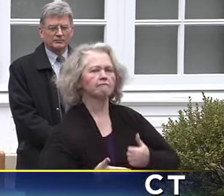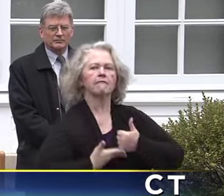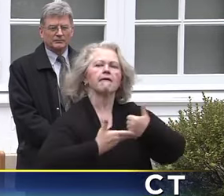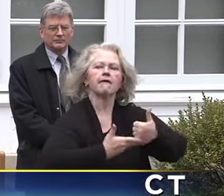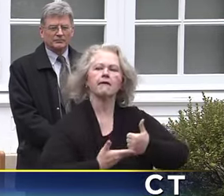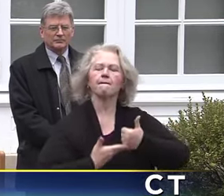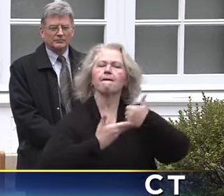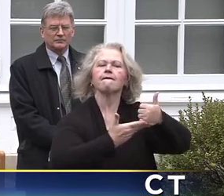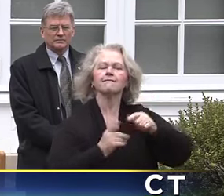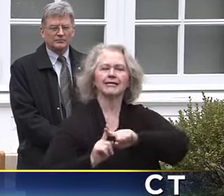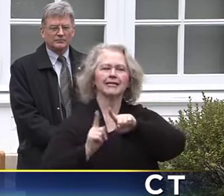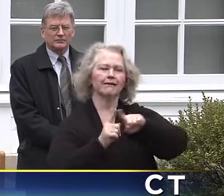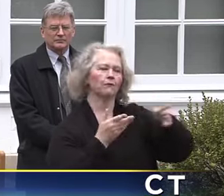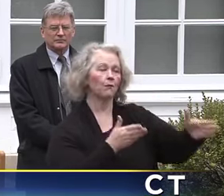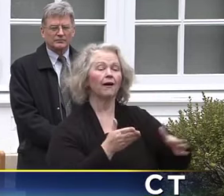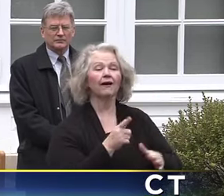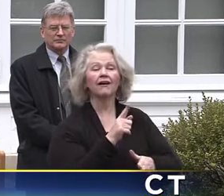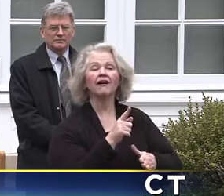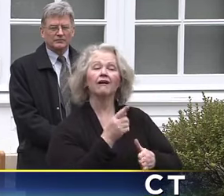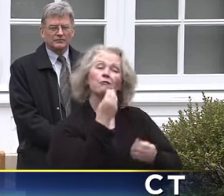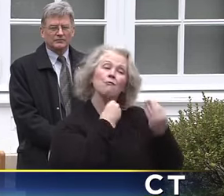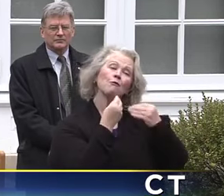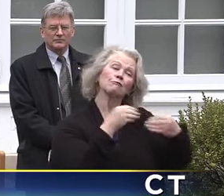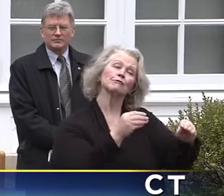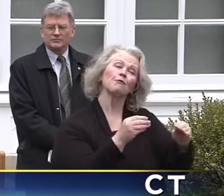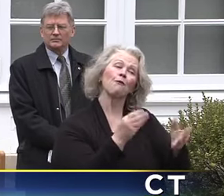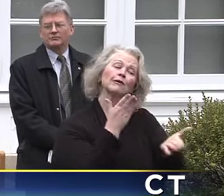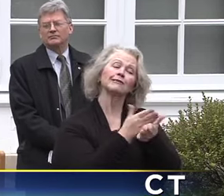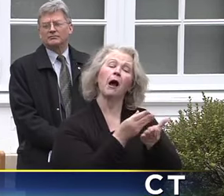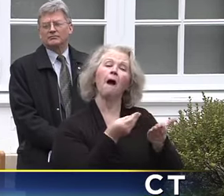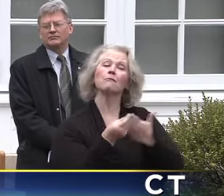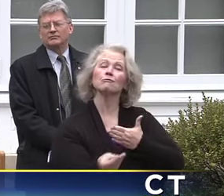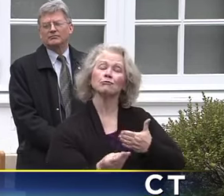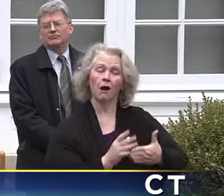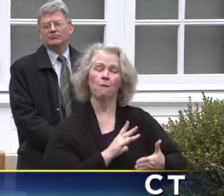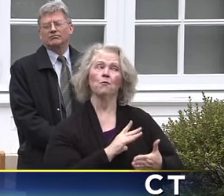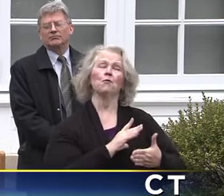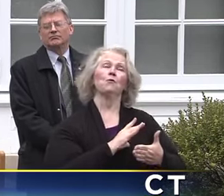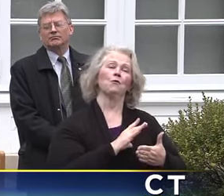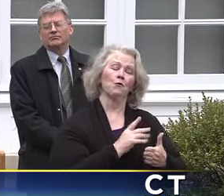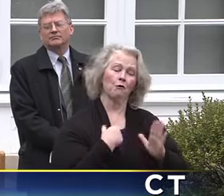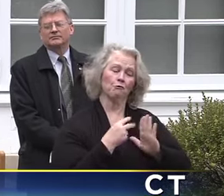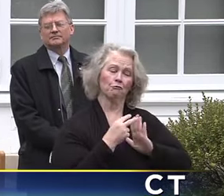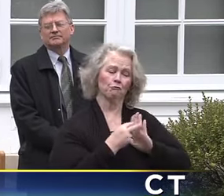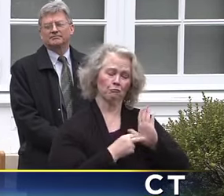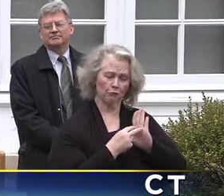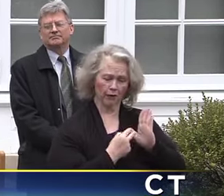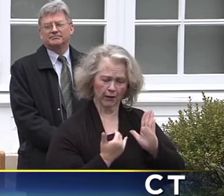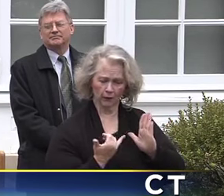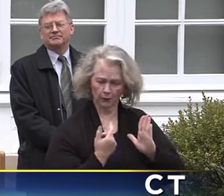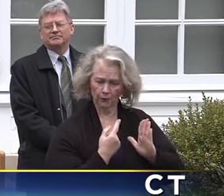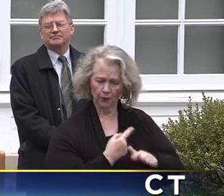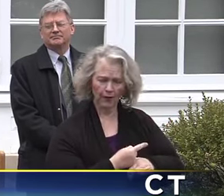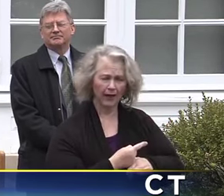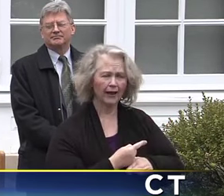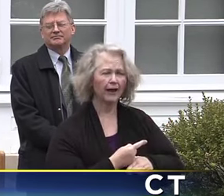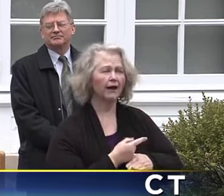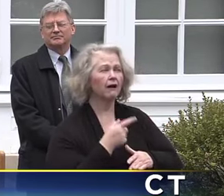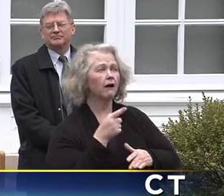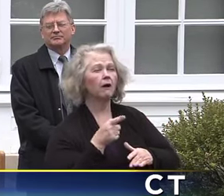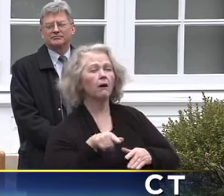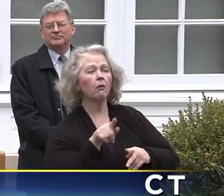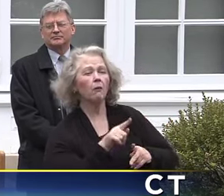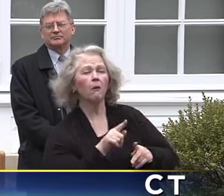what more they can stop and shop. I'm sort of impressed reading just today. I think that, you know, older